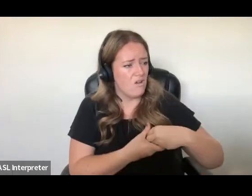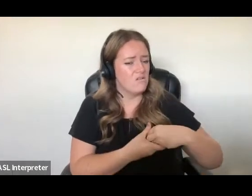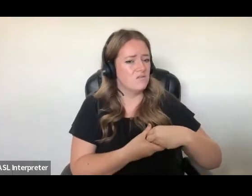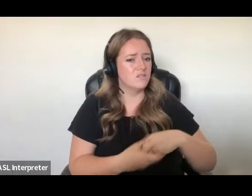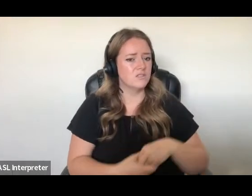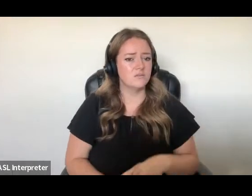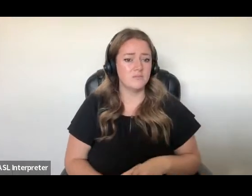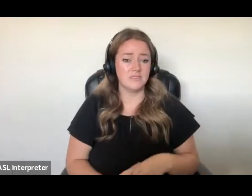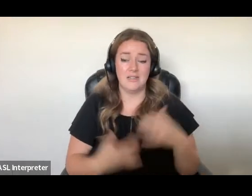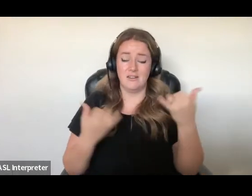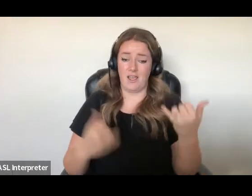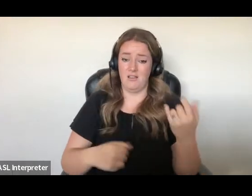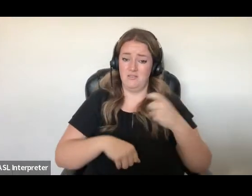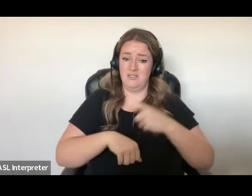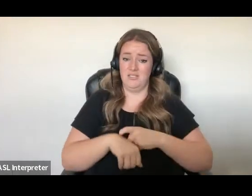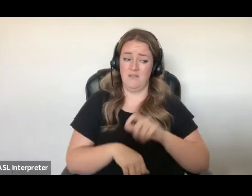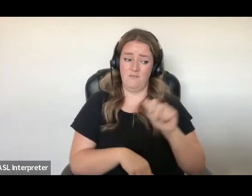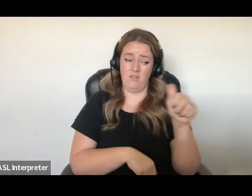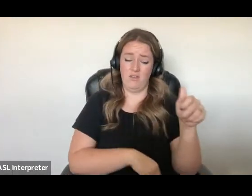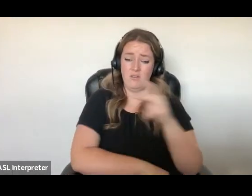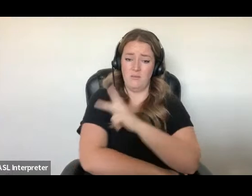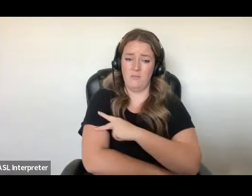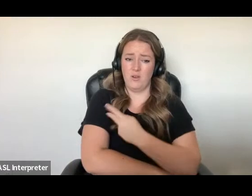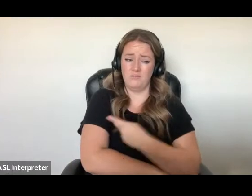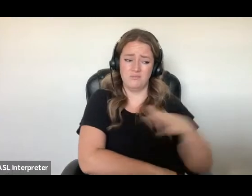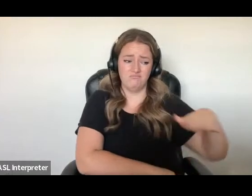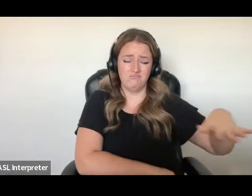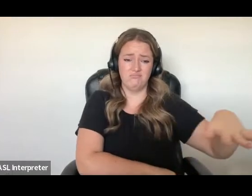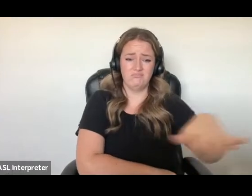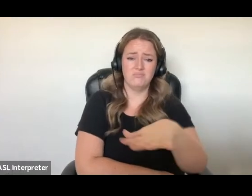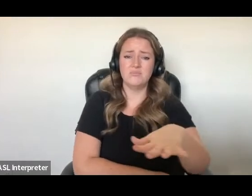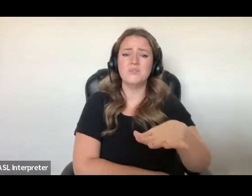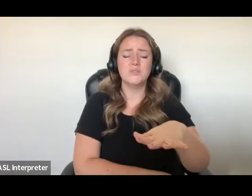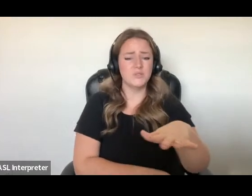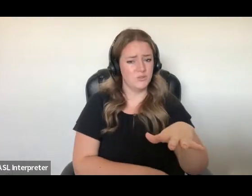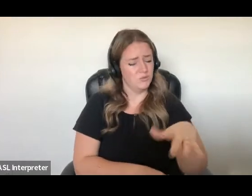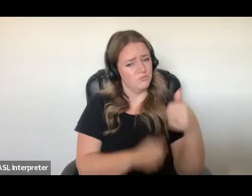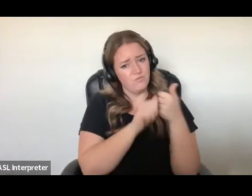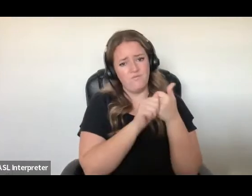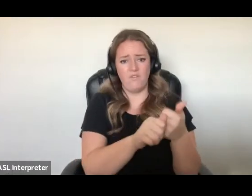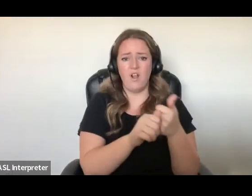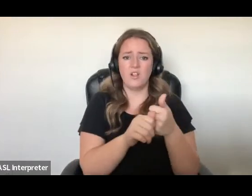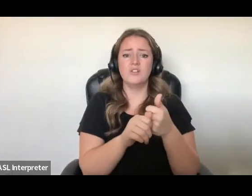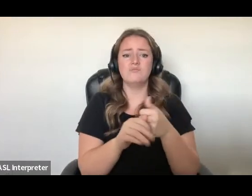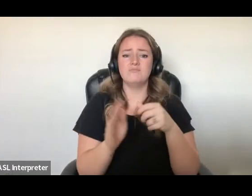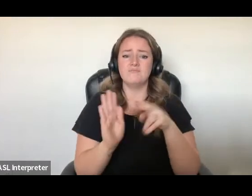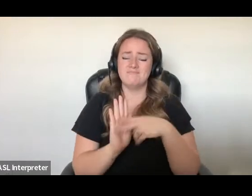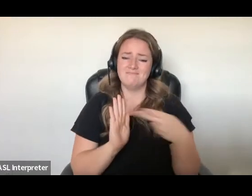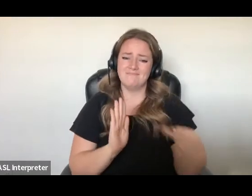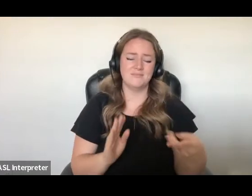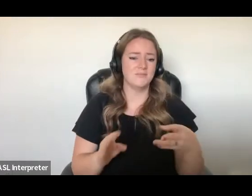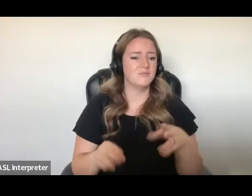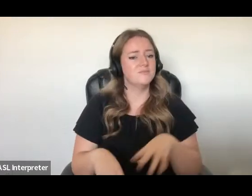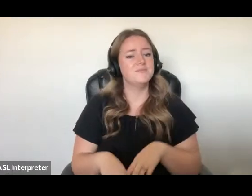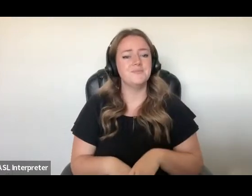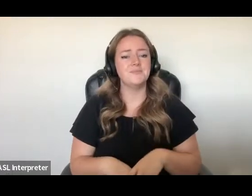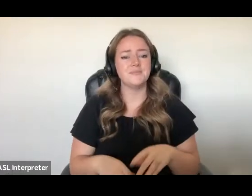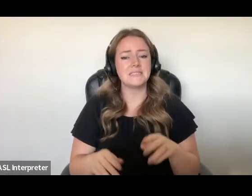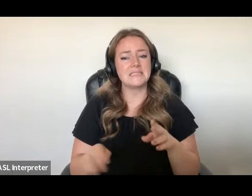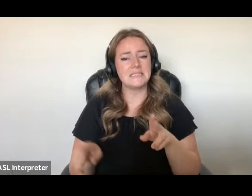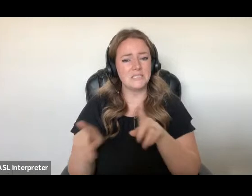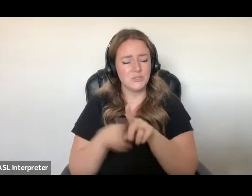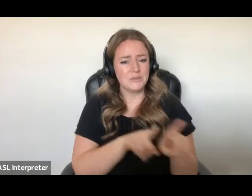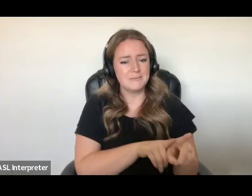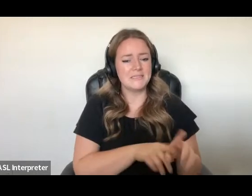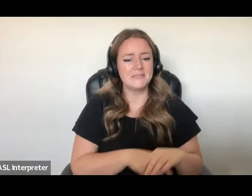BC's example and end their complicity in the human rights violations taking place in the immigration detention system. It's time for